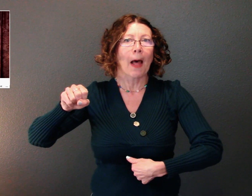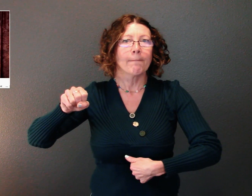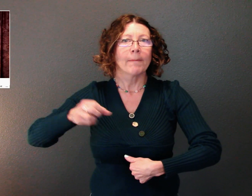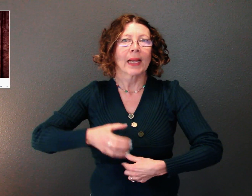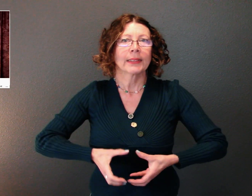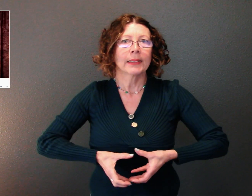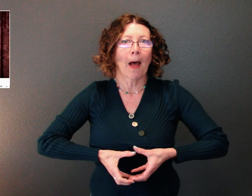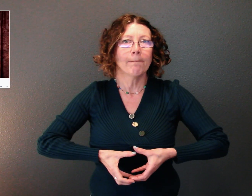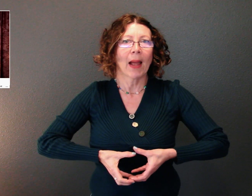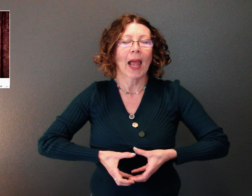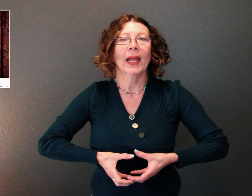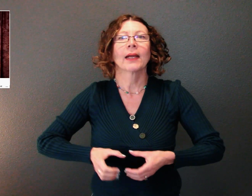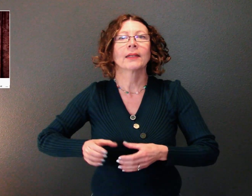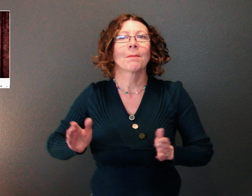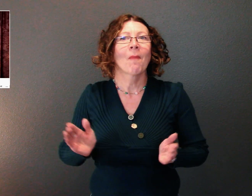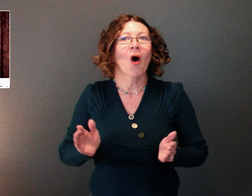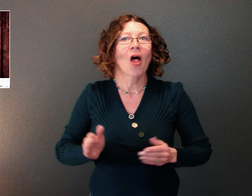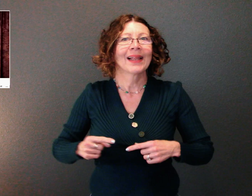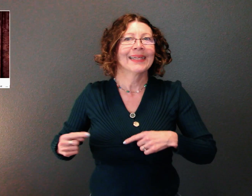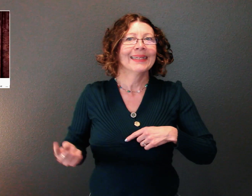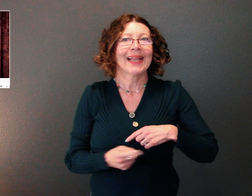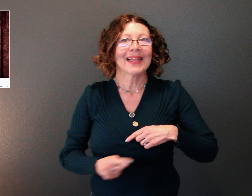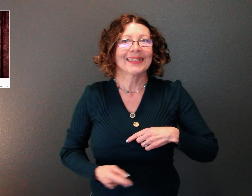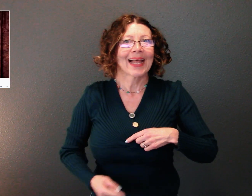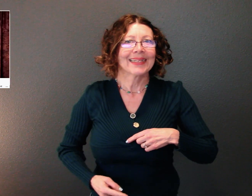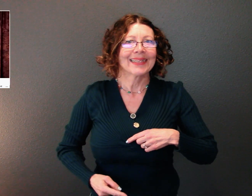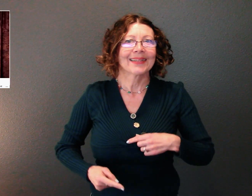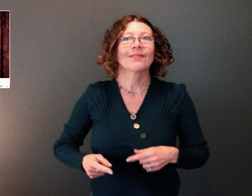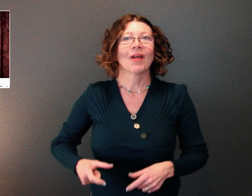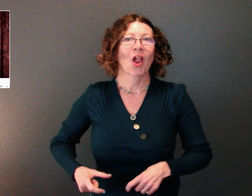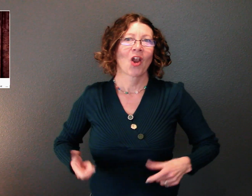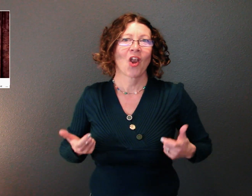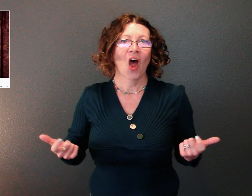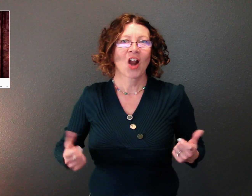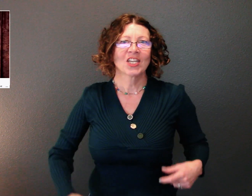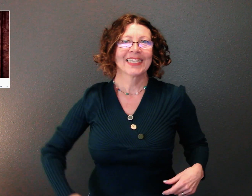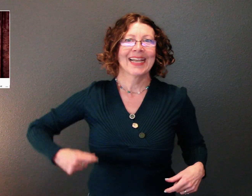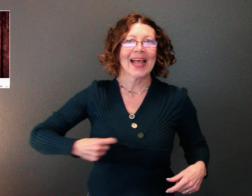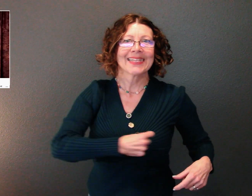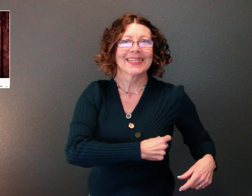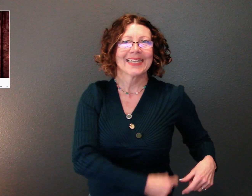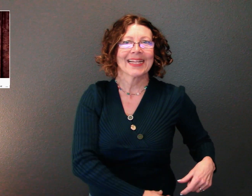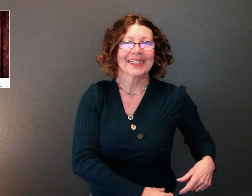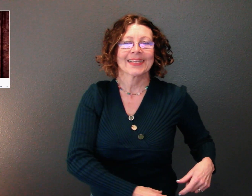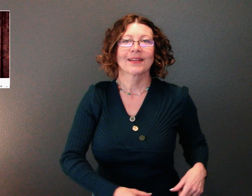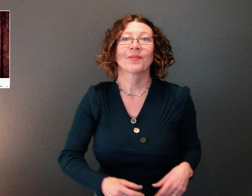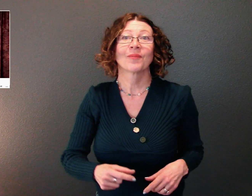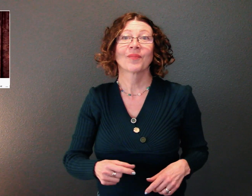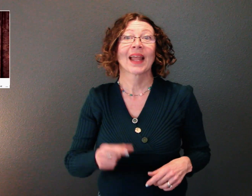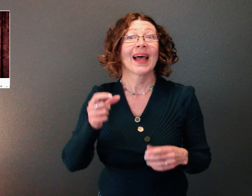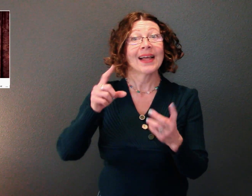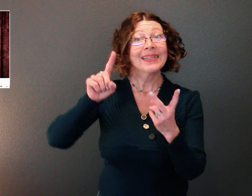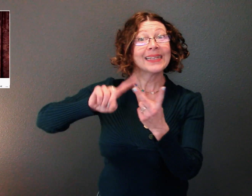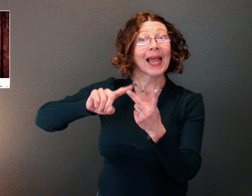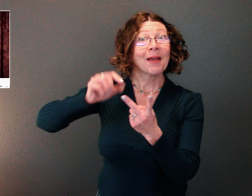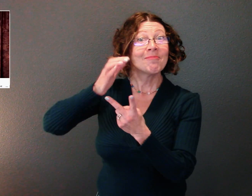the large intestines. Additionally, along with the alimentary canal or digestive tract there are accessory organs in the digestive system.